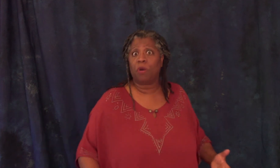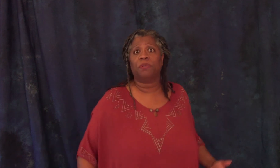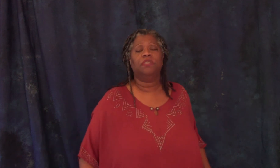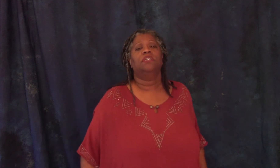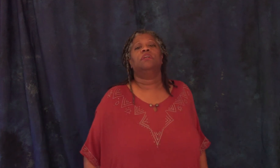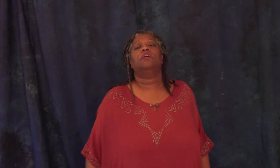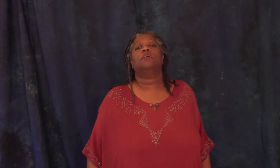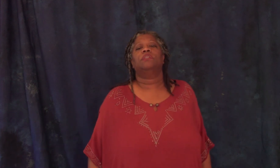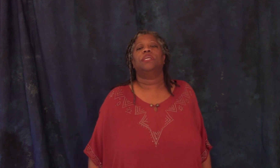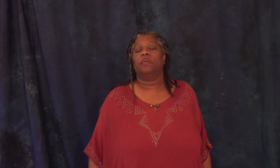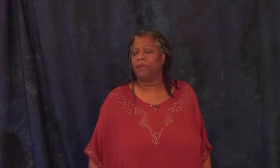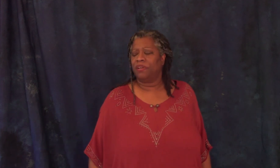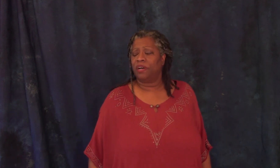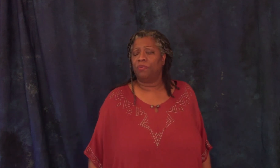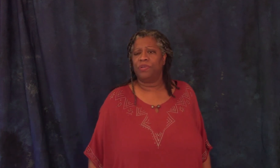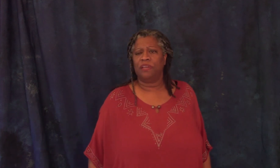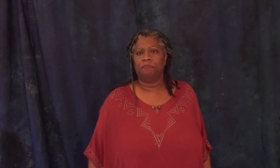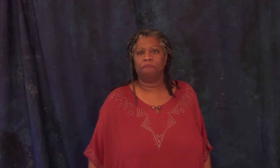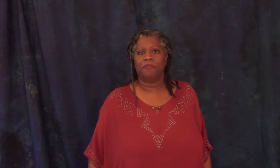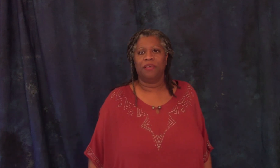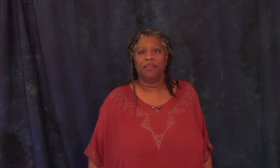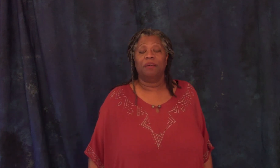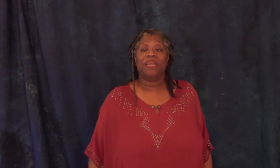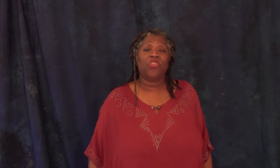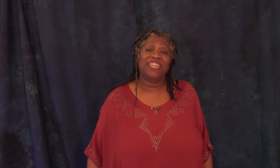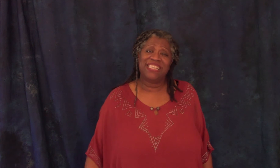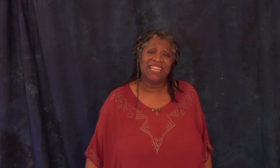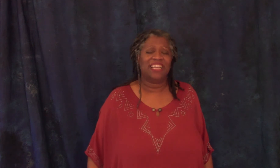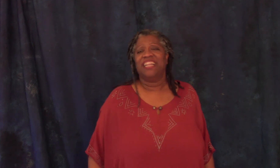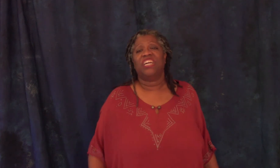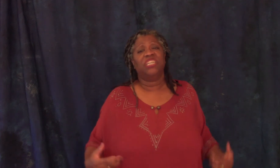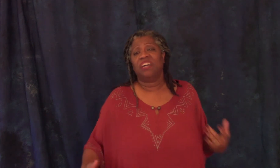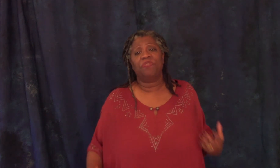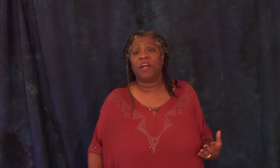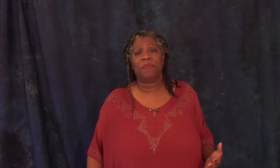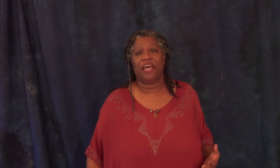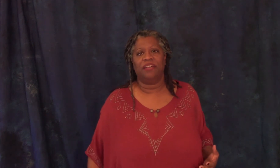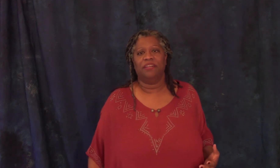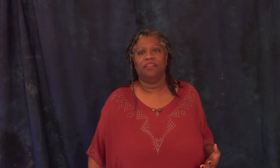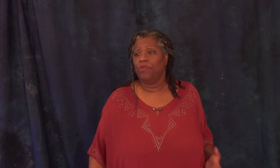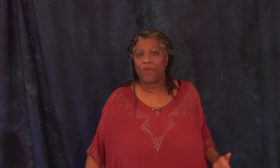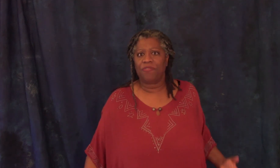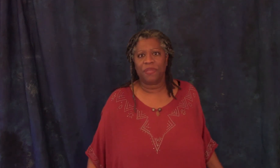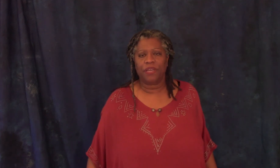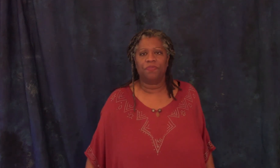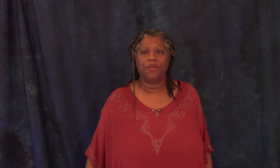marble huh so the king looked like a road to him but now that he'd seen it they couldn't cover it up again he would forever be looking for it